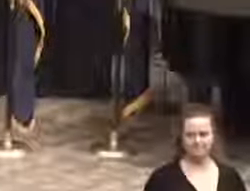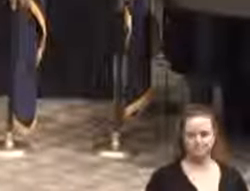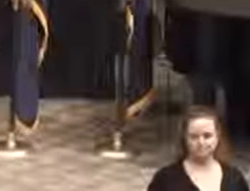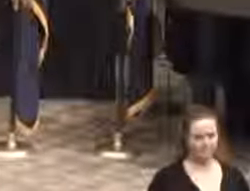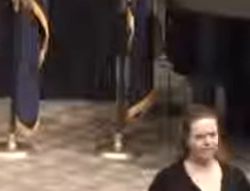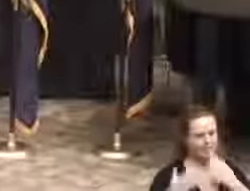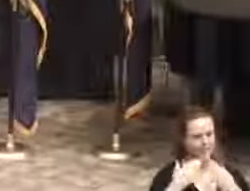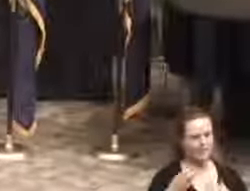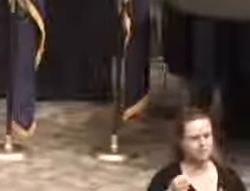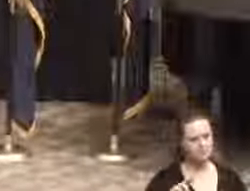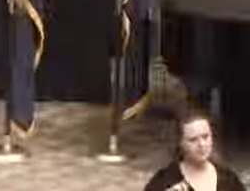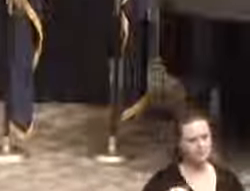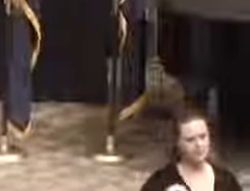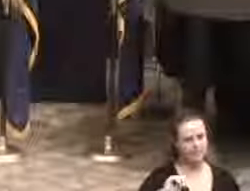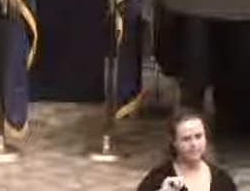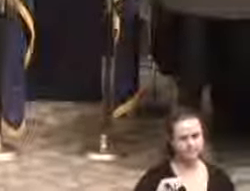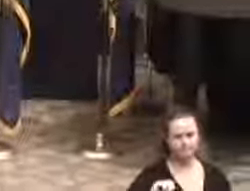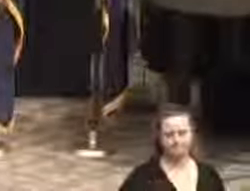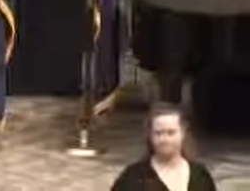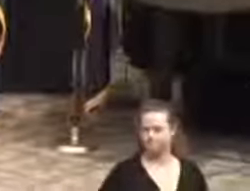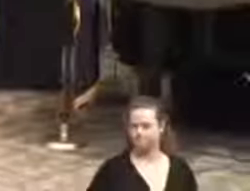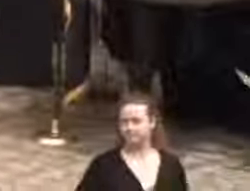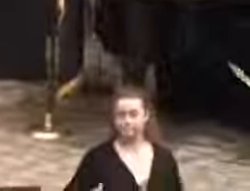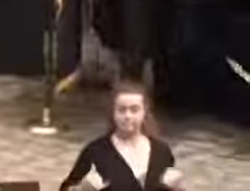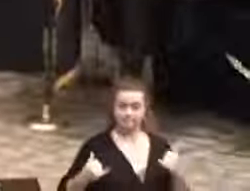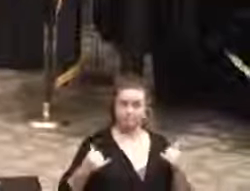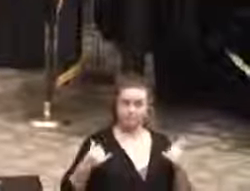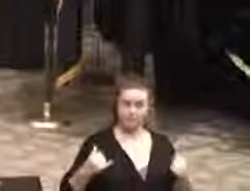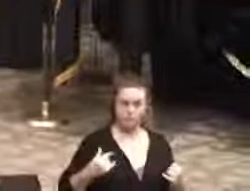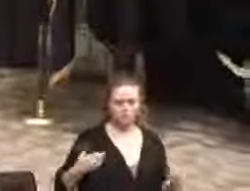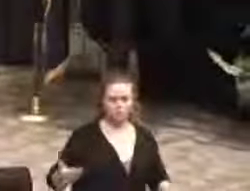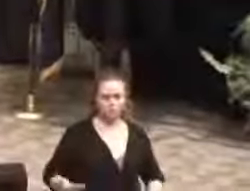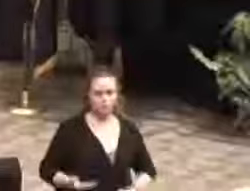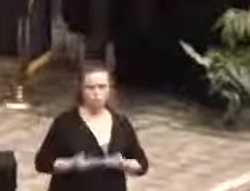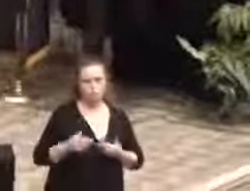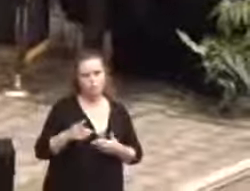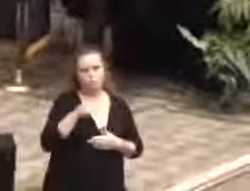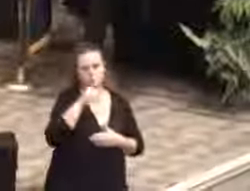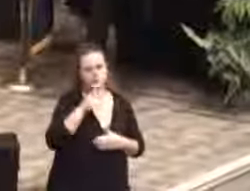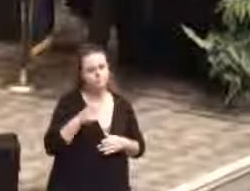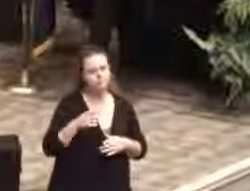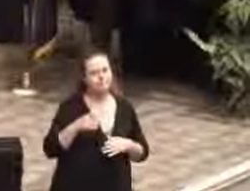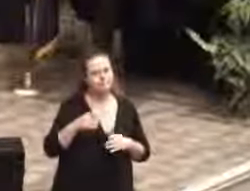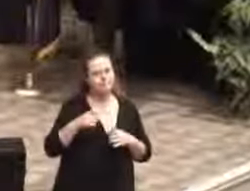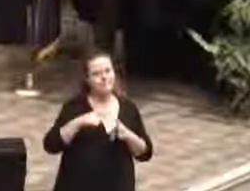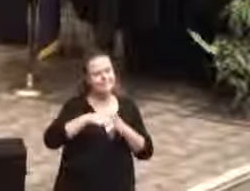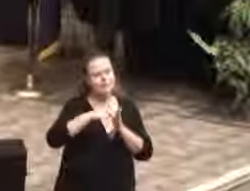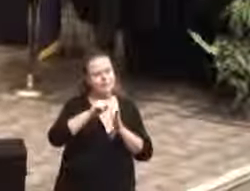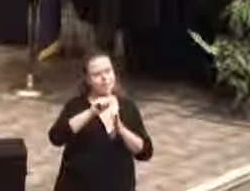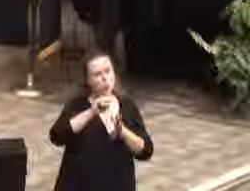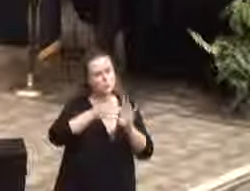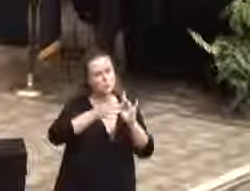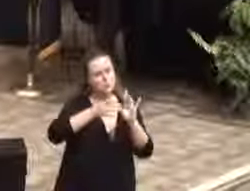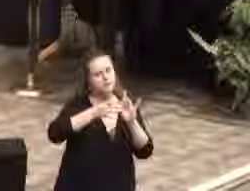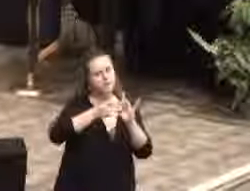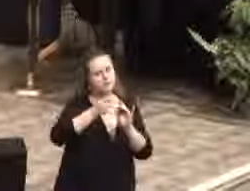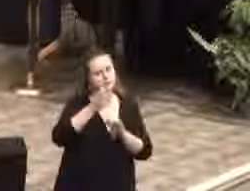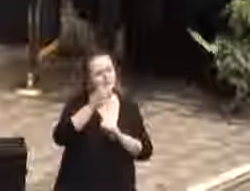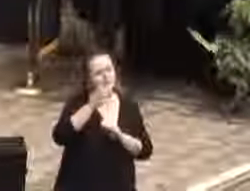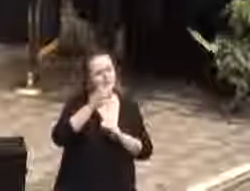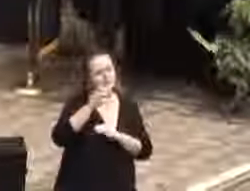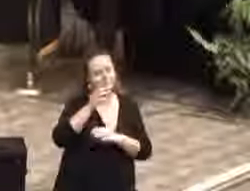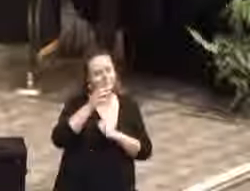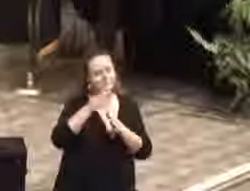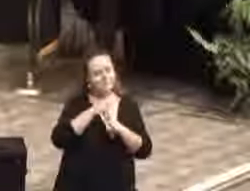Thank you, Mr. Dillon. At this time, I'd like to introduce our keynote speaker for the day, Al Cormier. Mr. Cormier is the